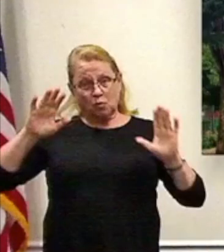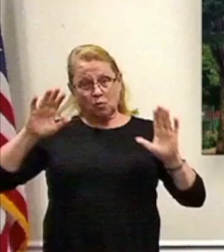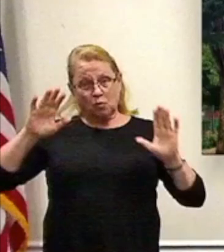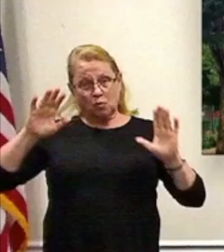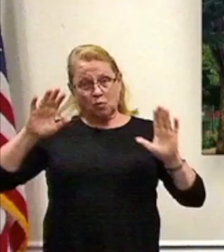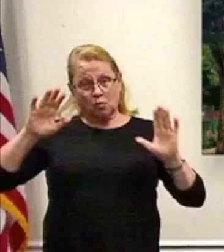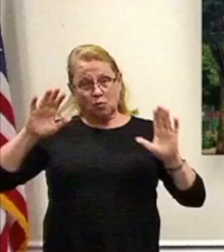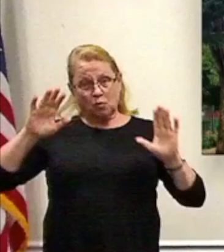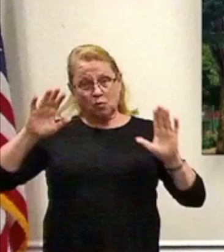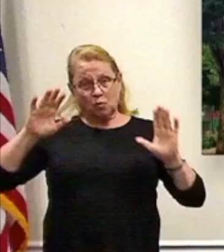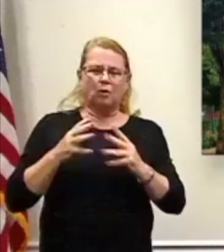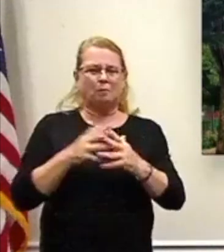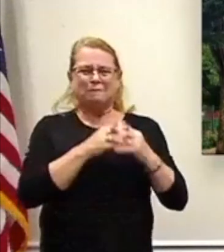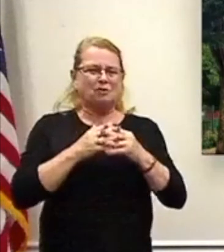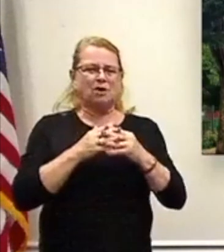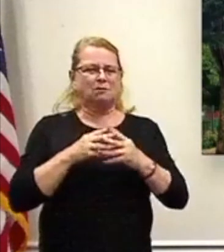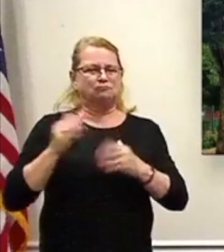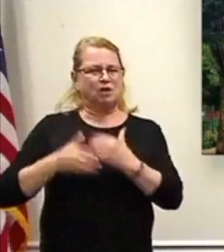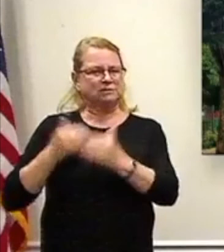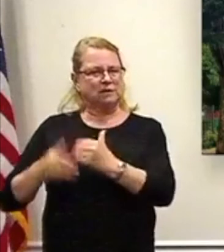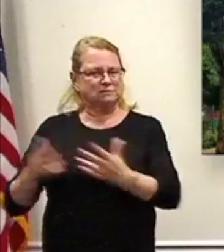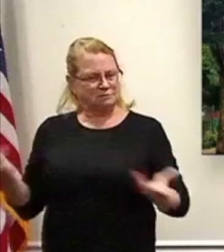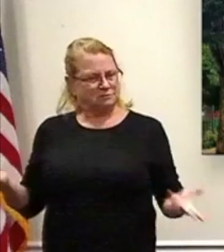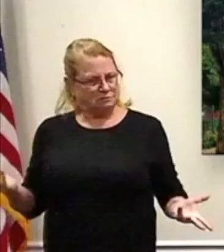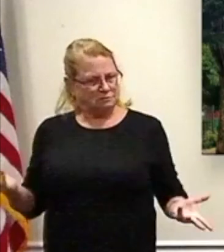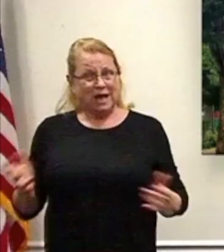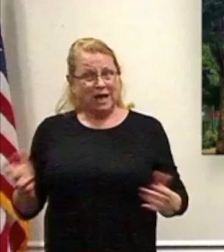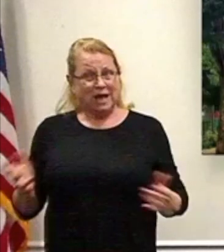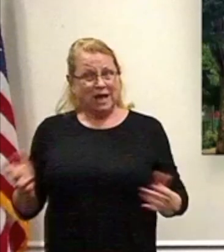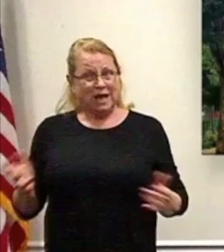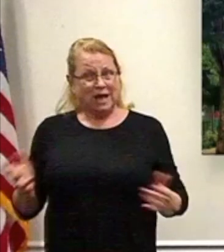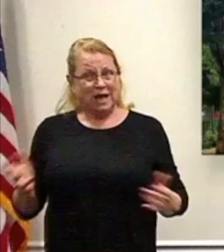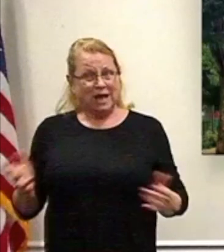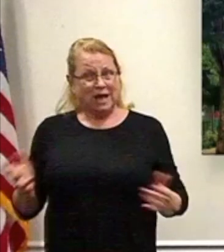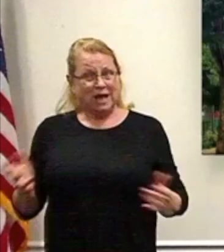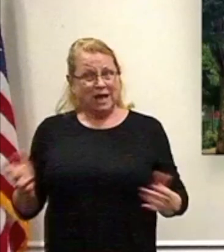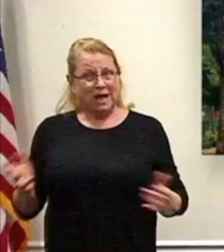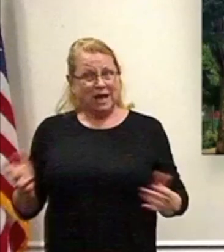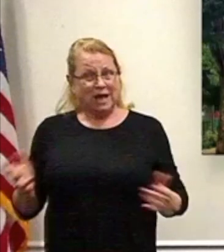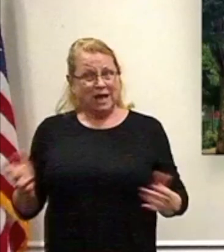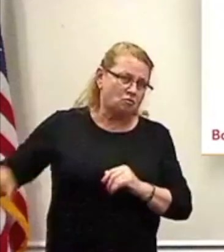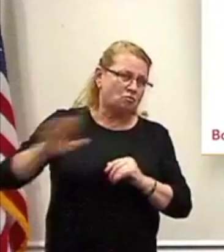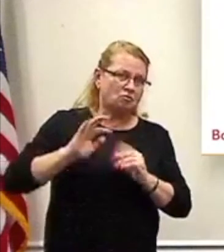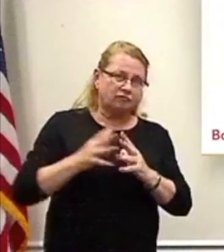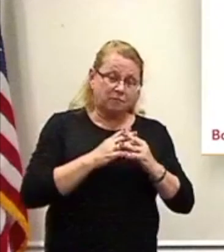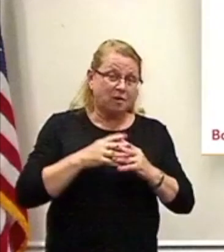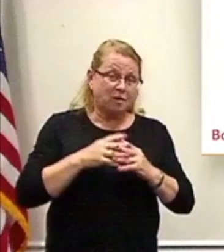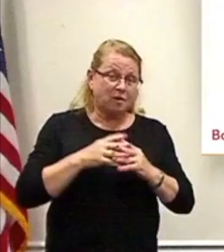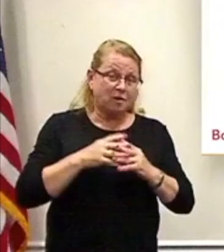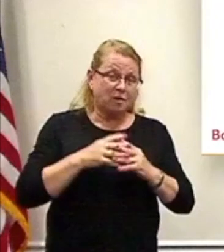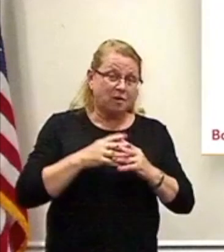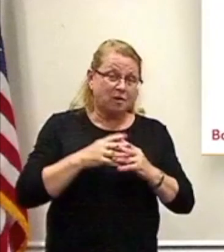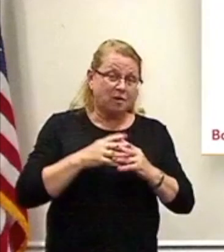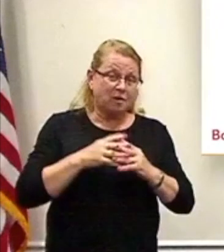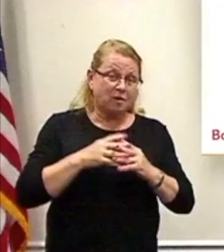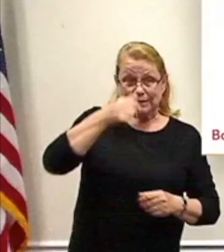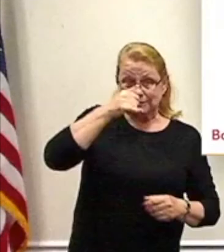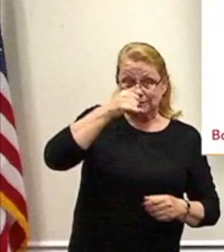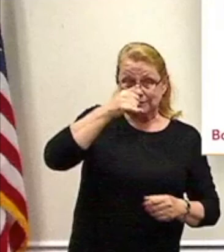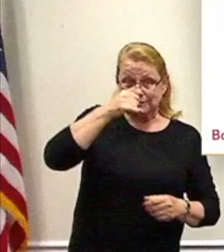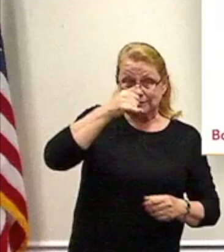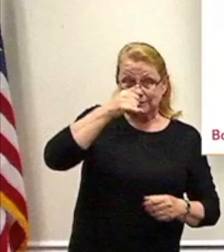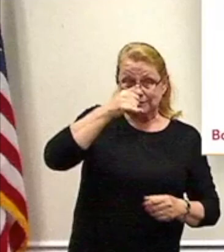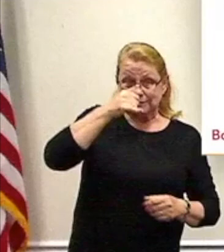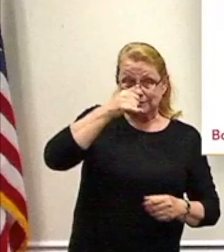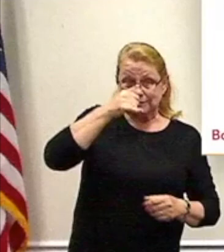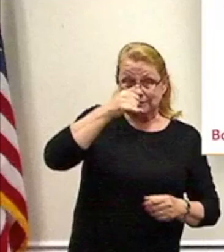American process, and there are folks lined up, as you likely know, all across America to vote. In duchess, there are –